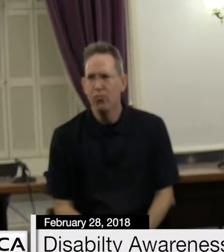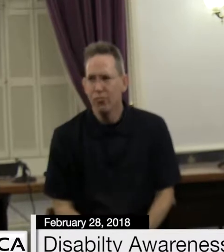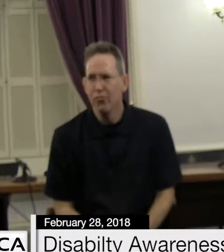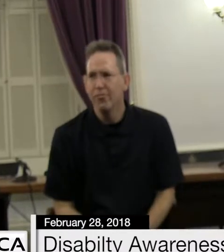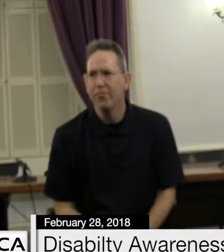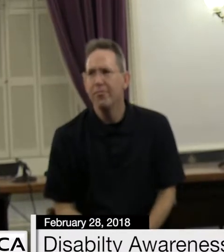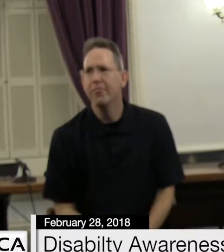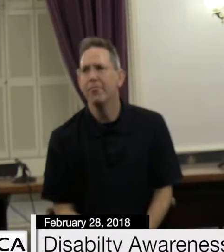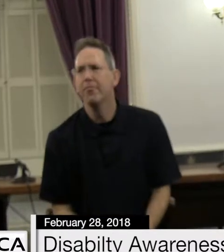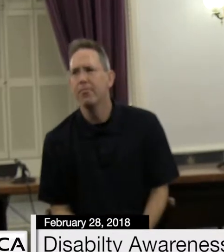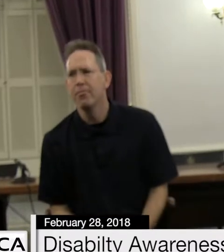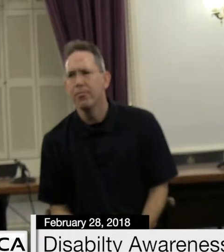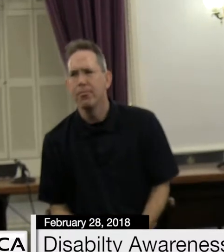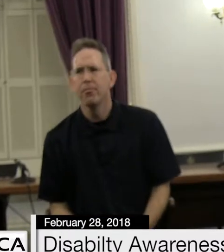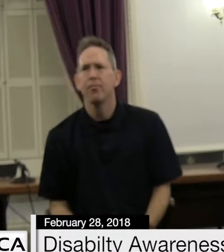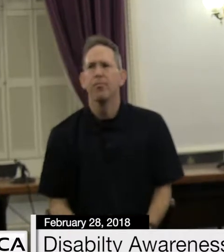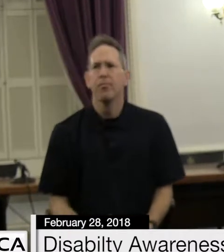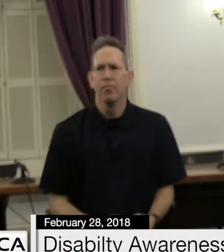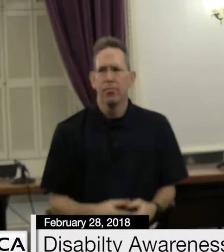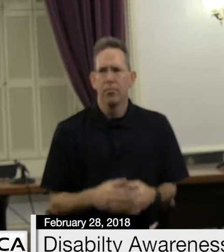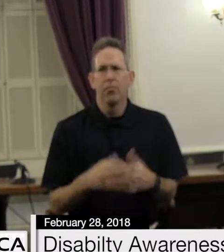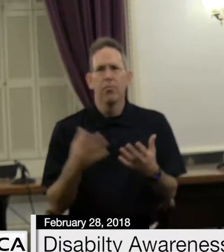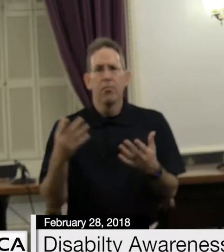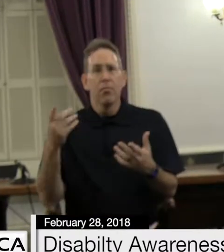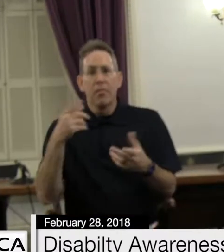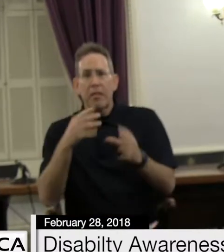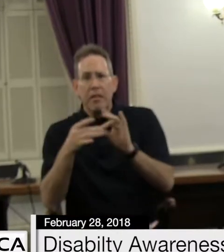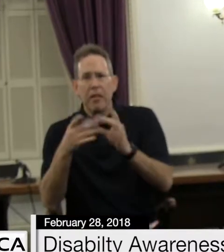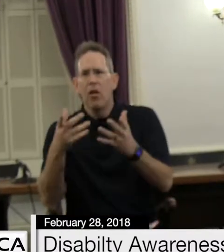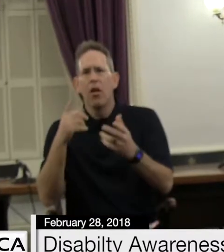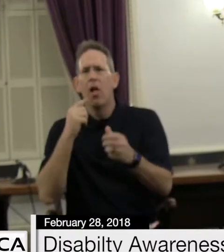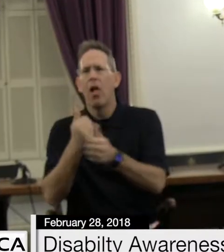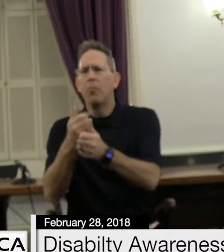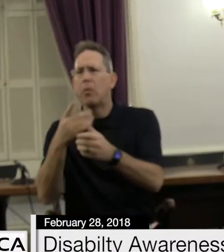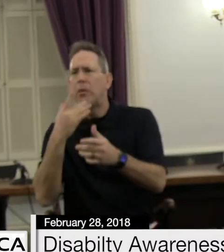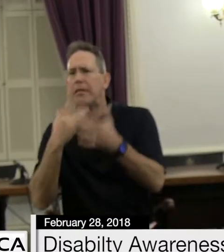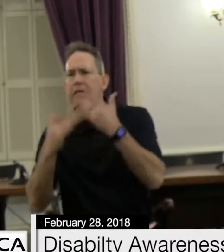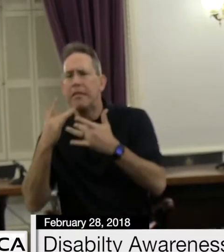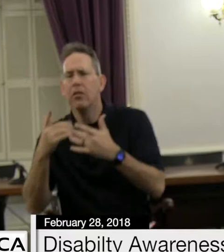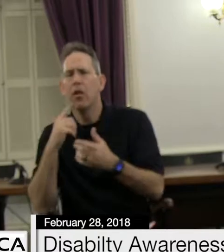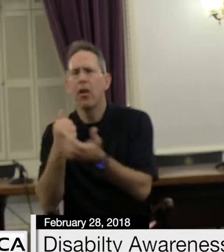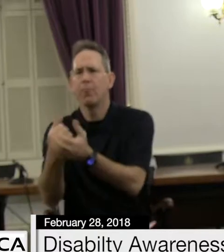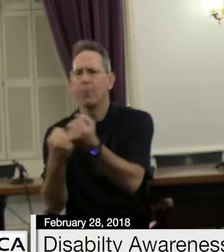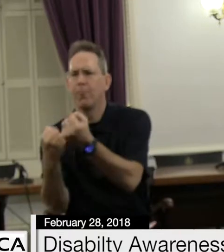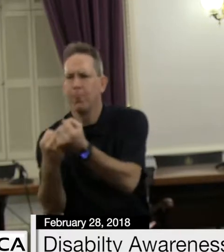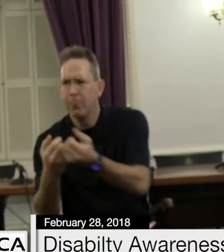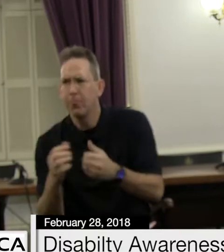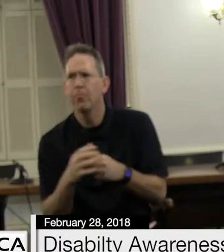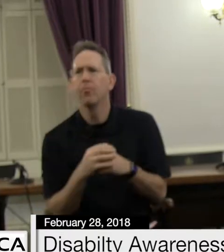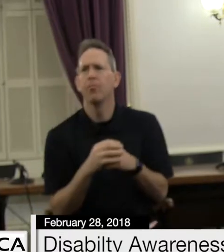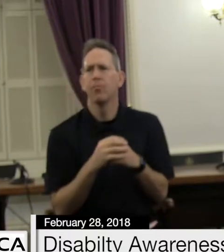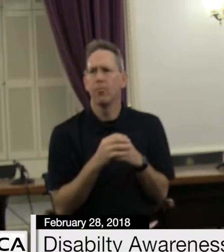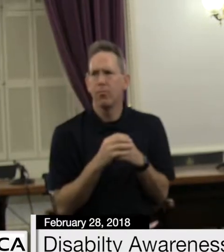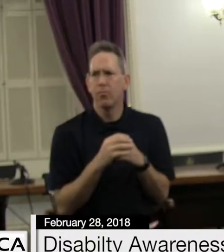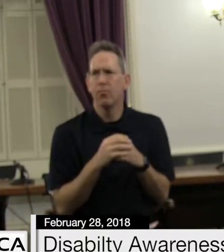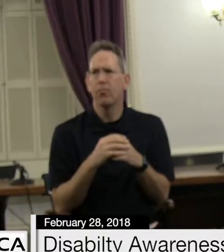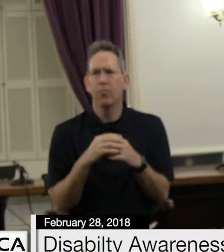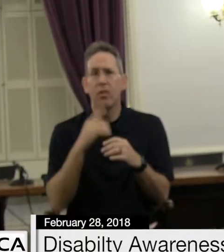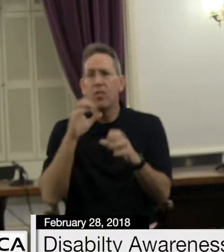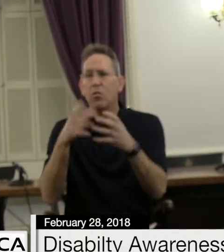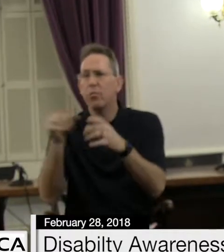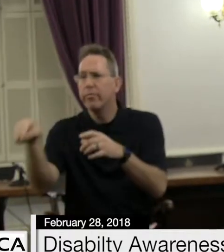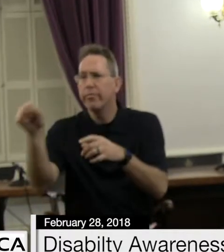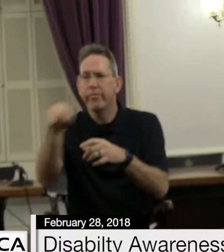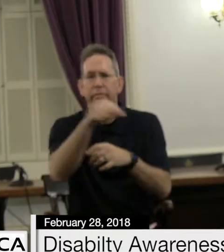And there are many groups that are vulnerable. There are many groups that are our most vulnerable. I would have to